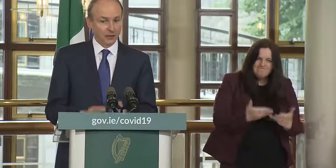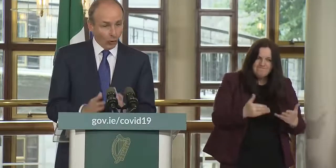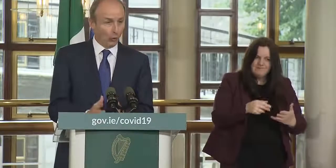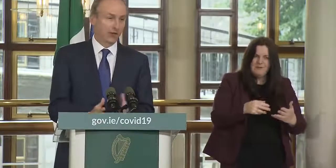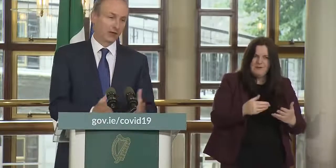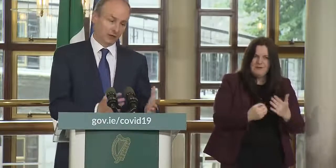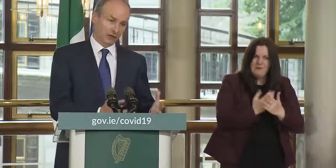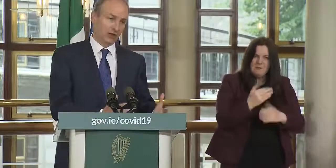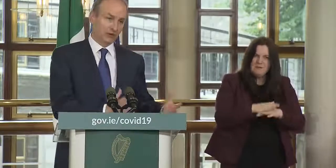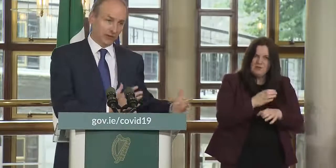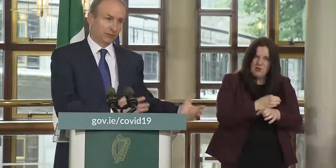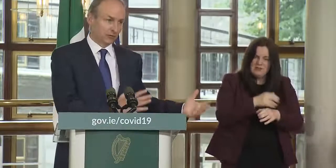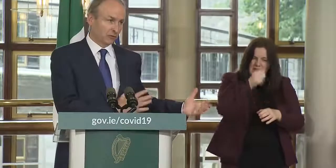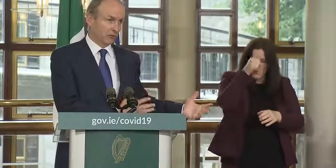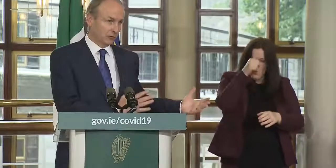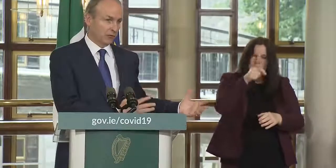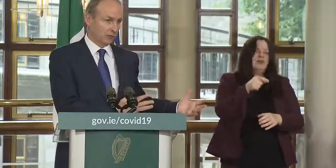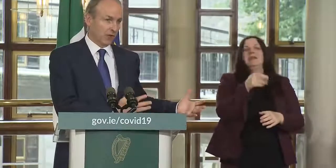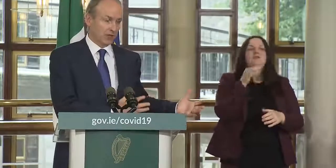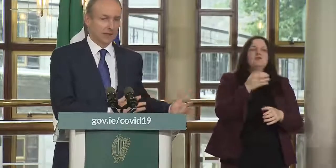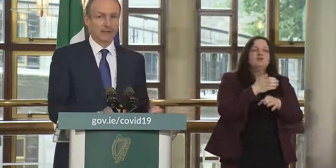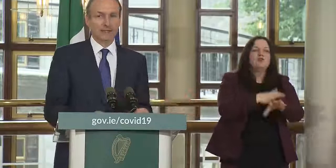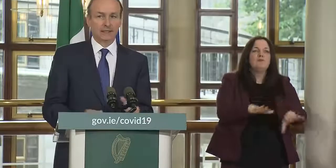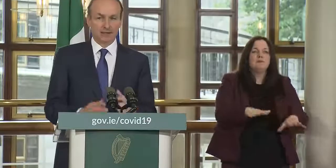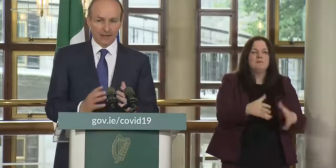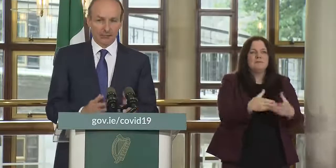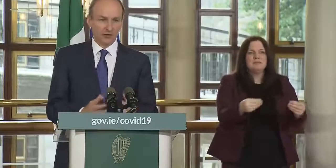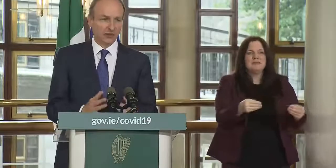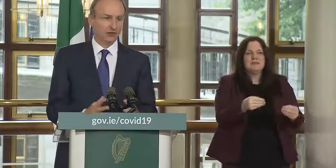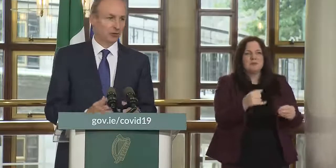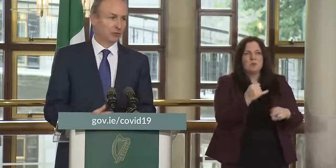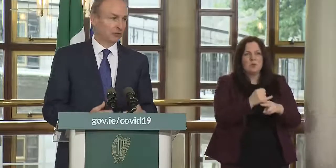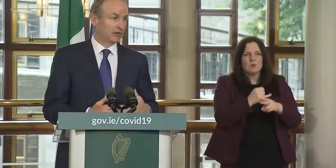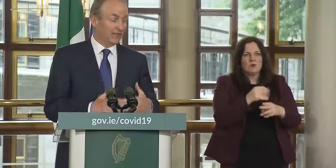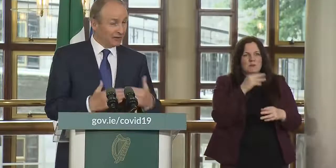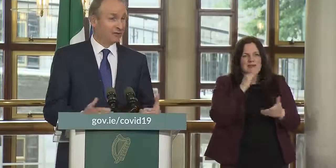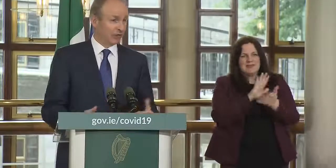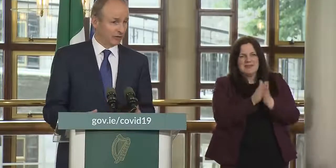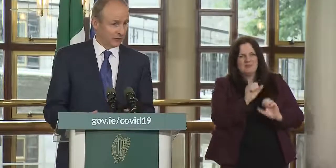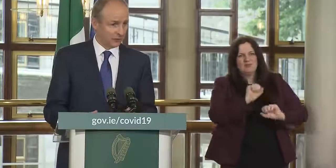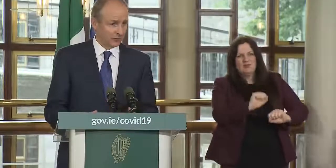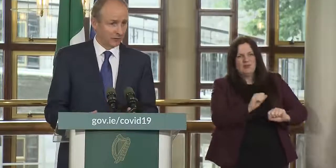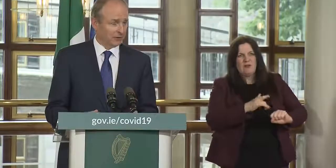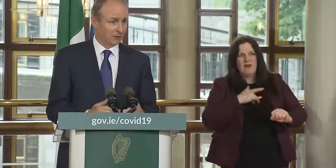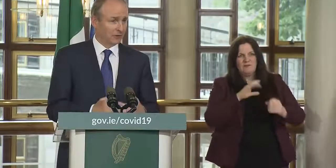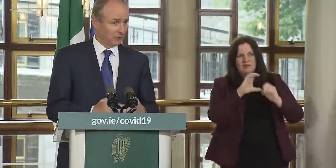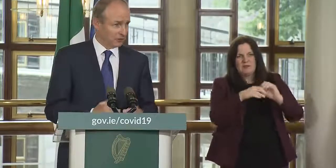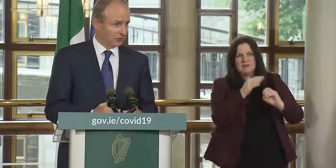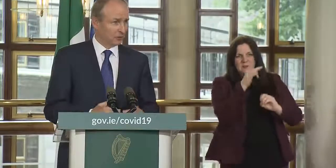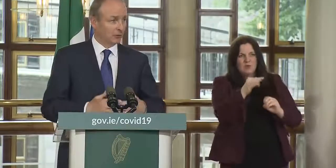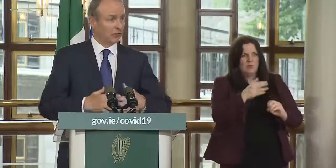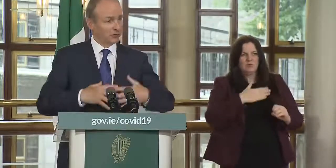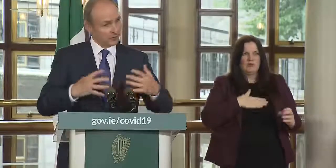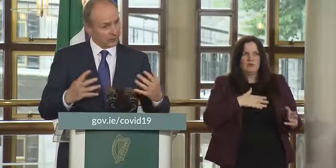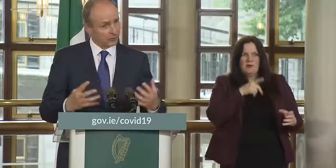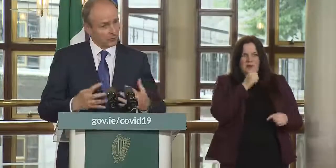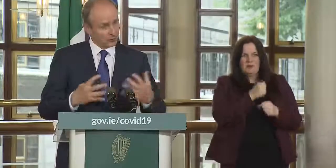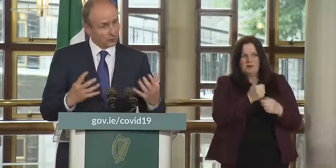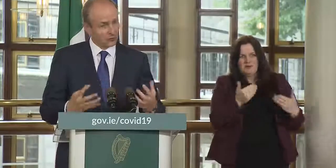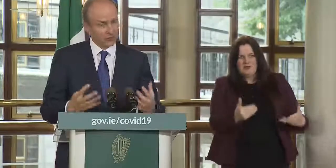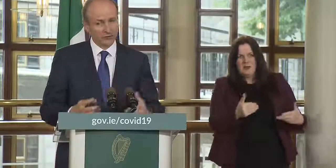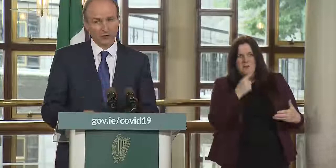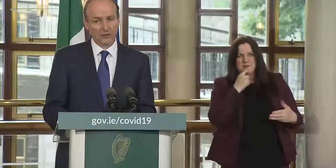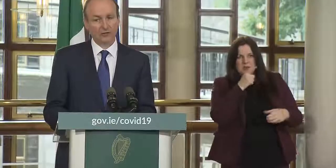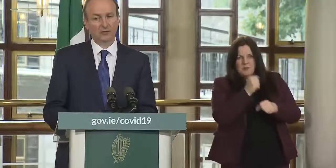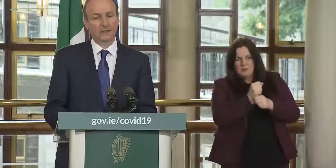i know that if a child is absent from school for too long it damages his or hers life chances i'm not talking about tissue i'm talking about for the for